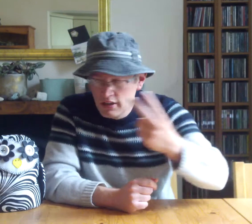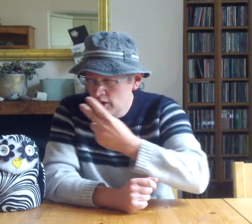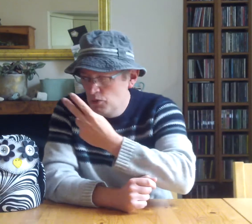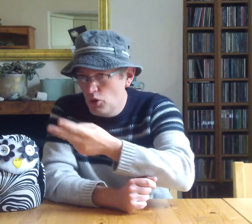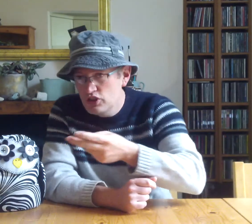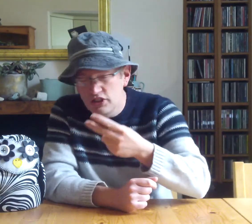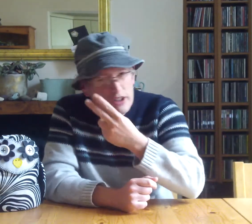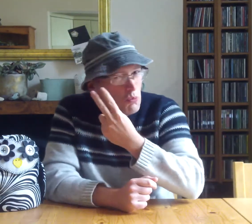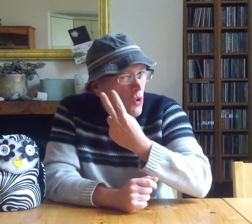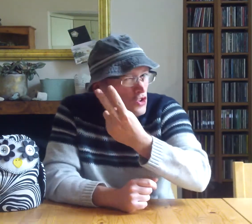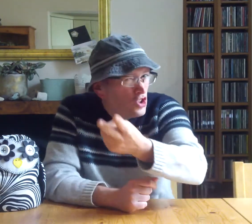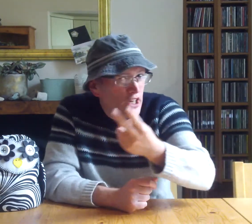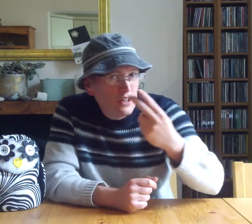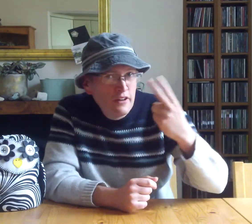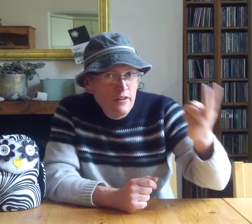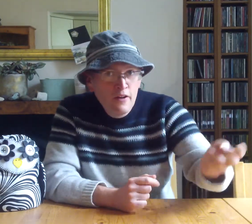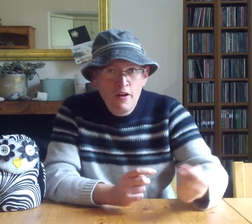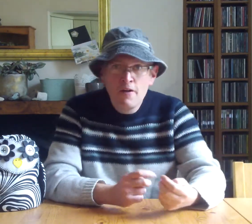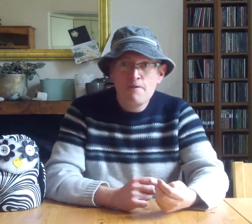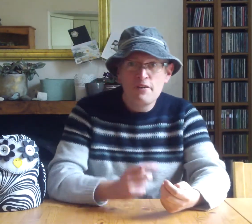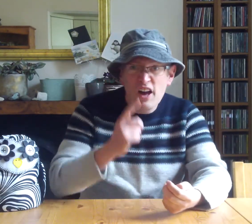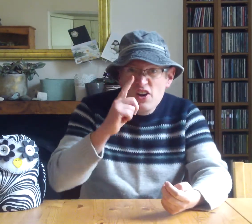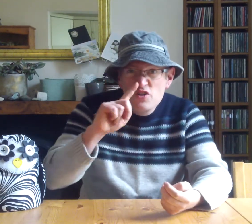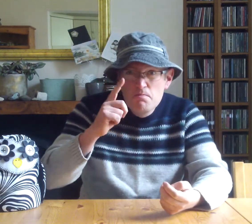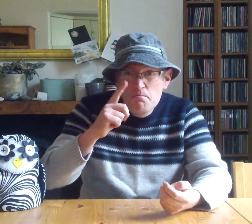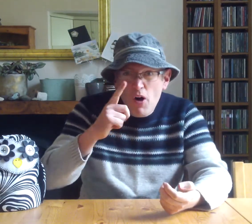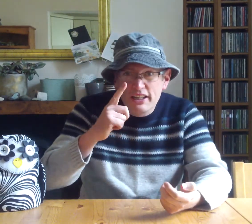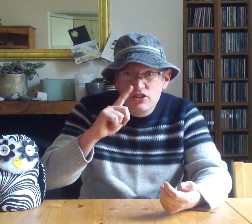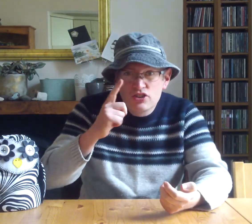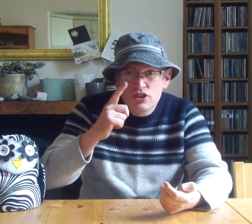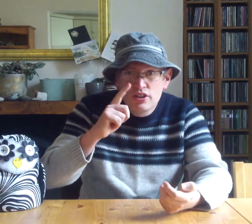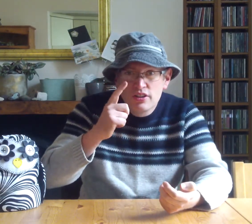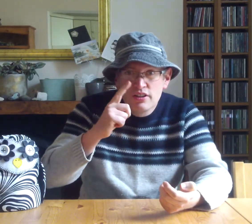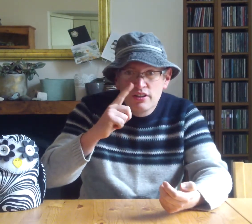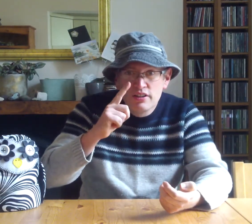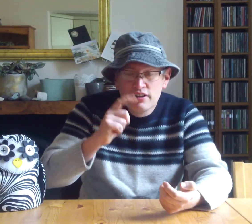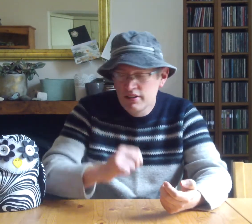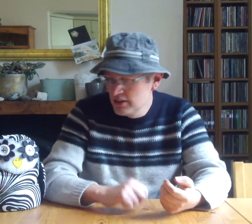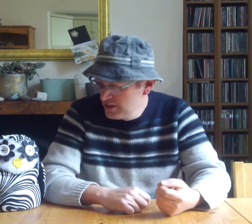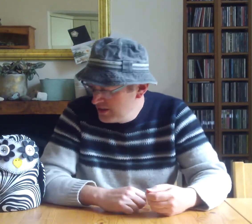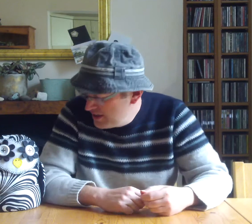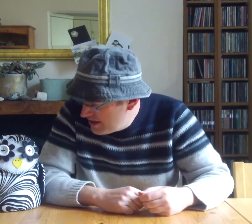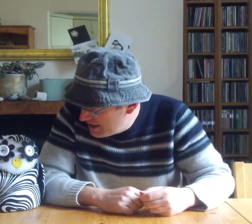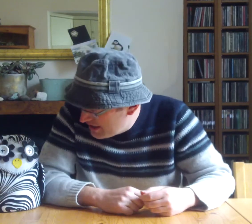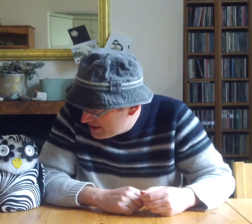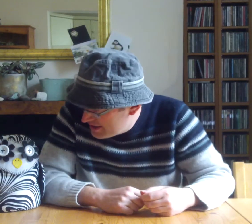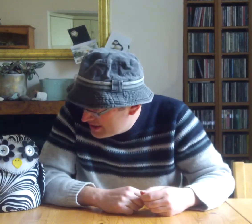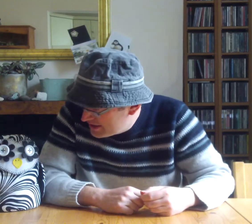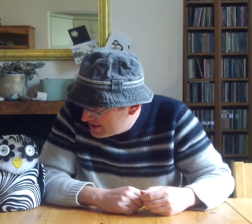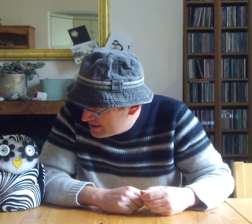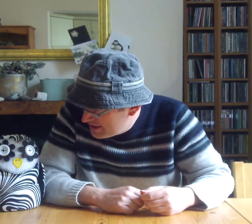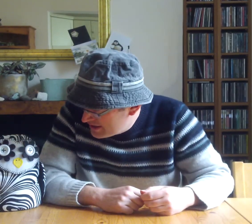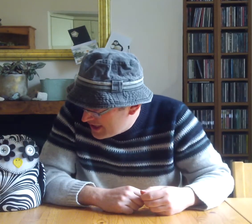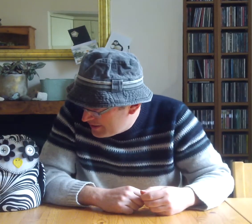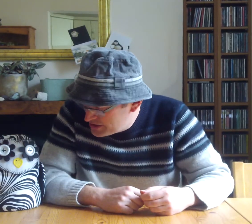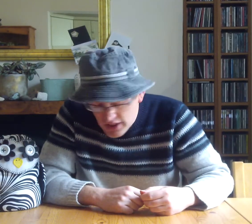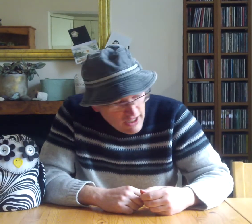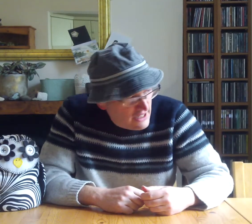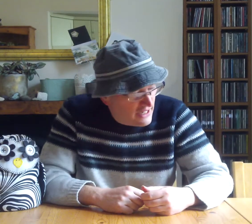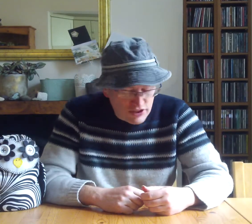Watching. So he's watching for those mice. Aren't you? Yeah, he certainly is.